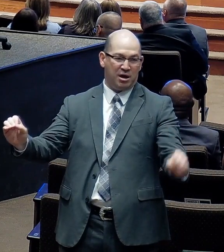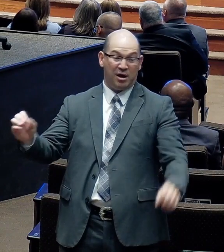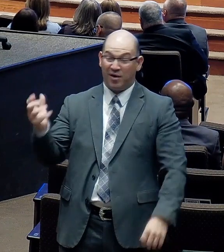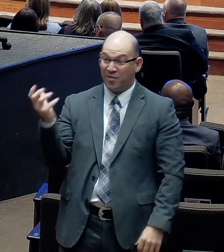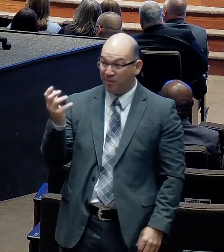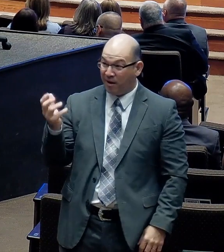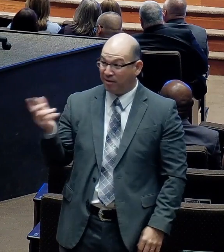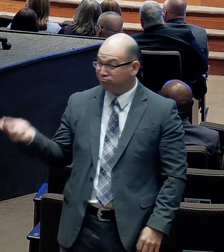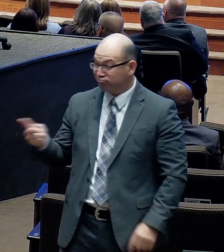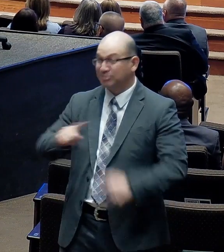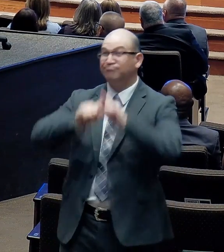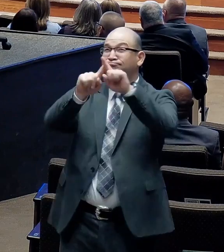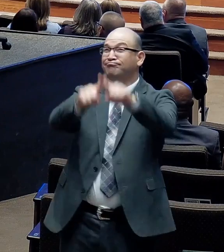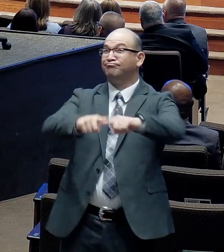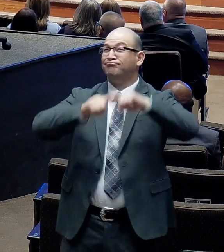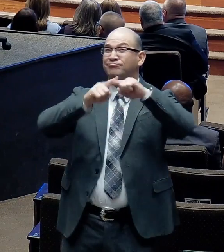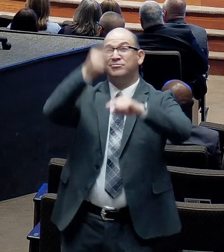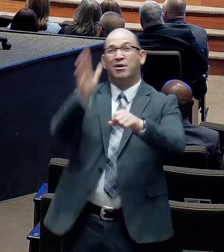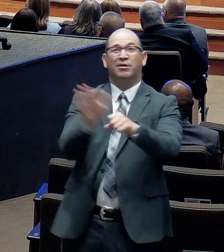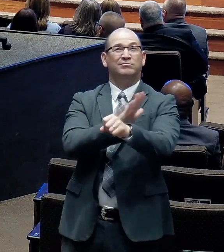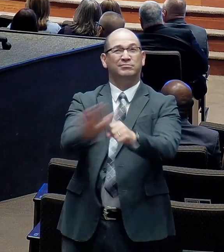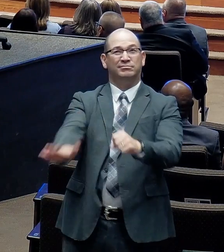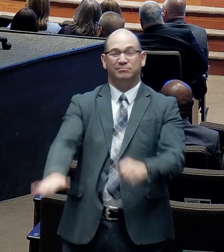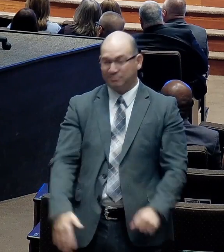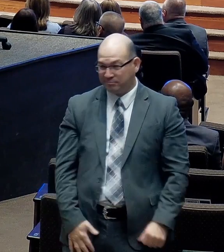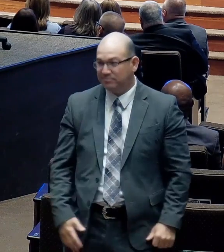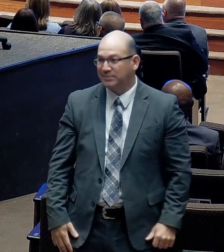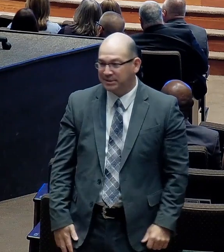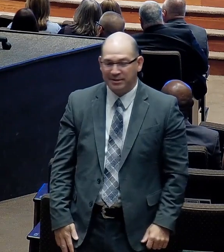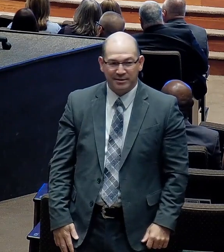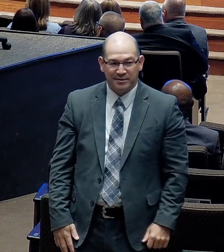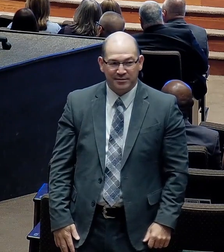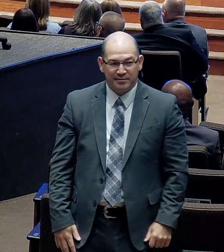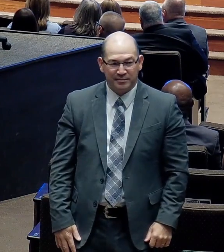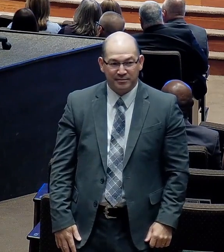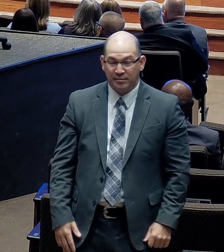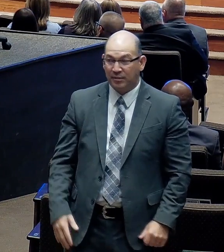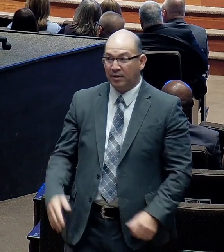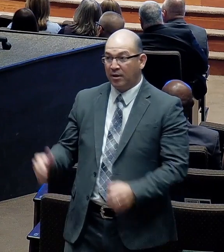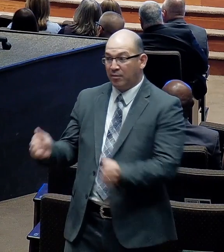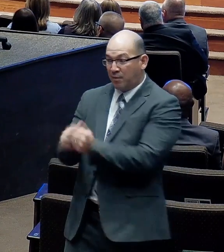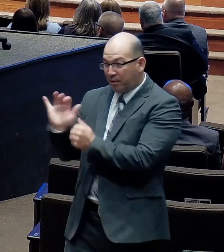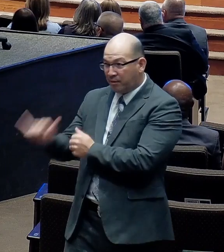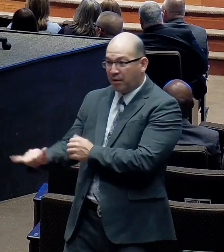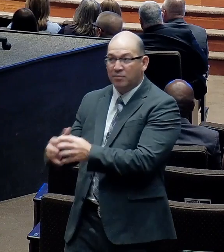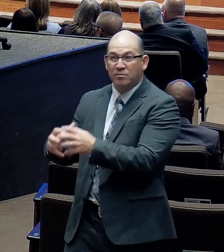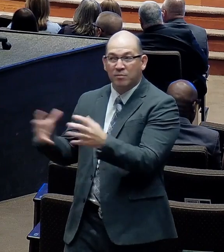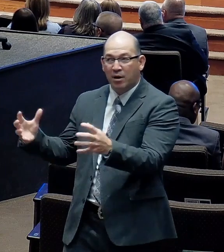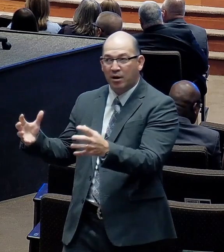Upon God. And guess what that brings. That brings the blessings. Of God.